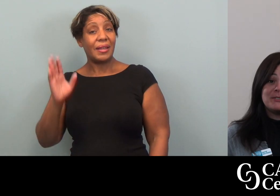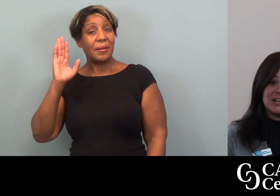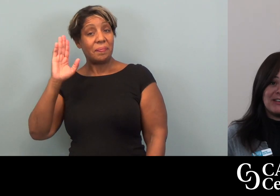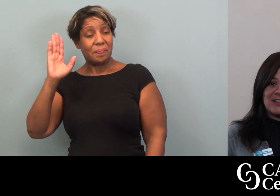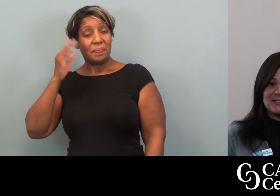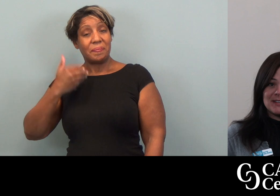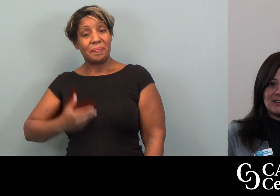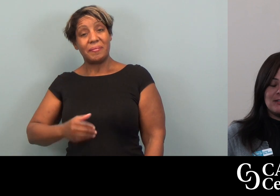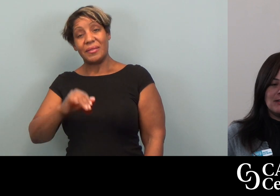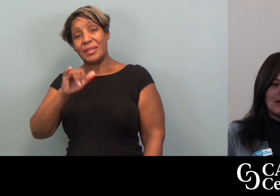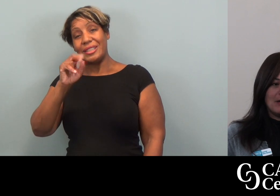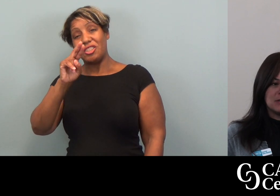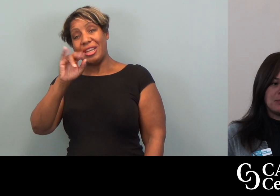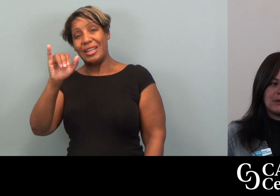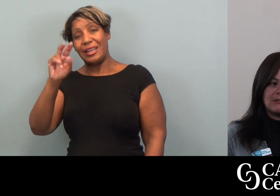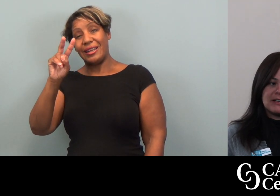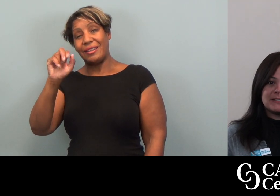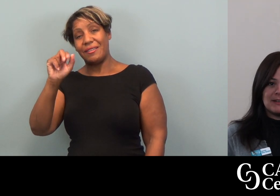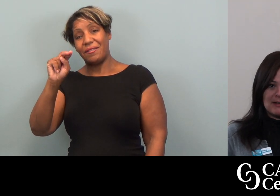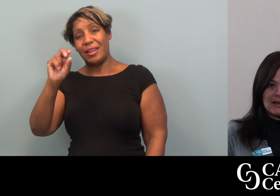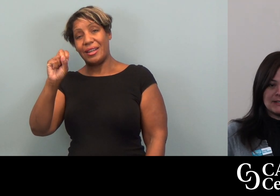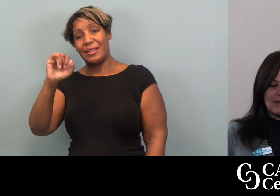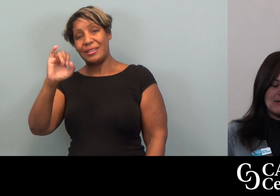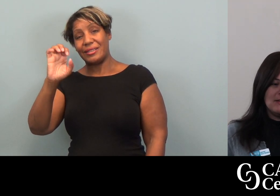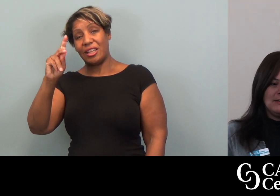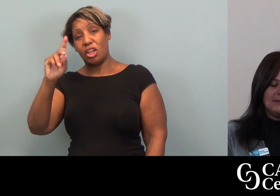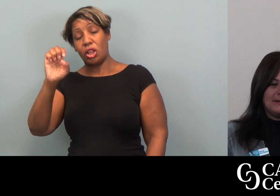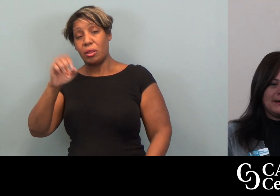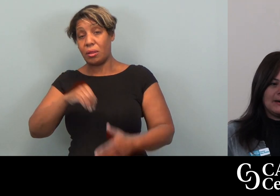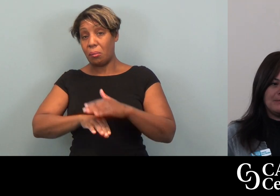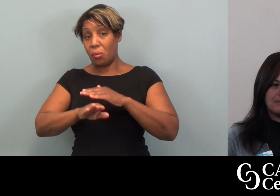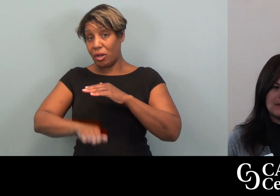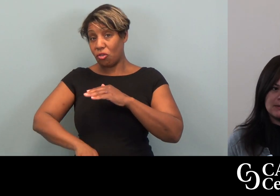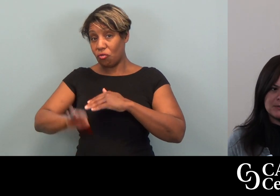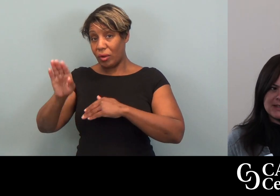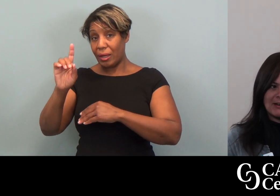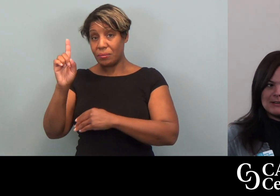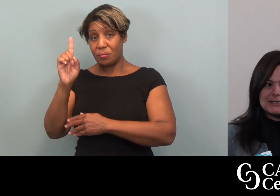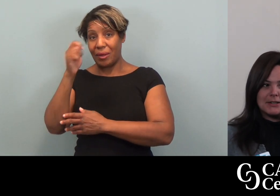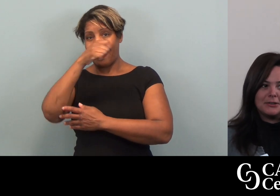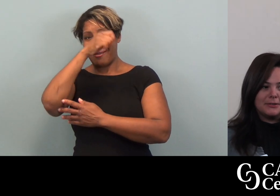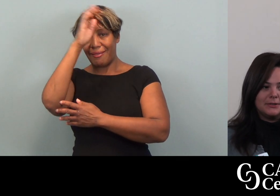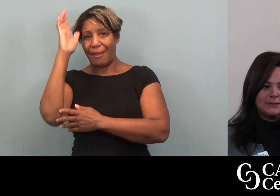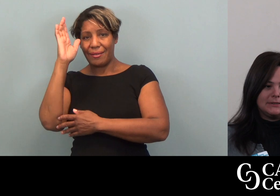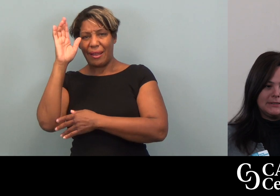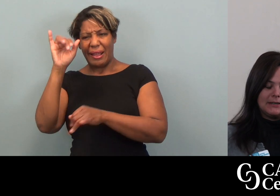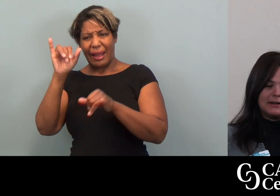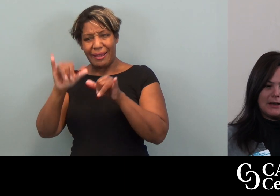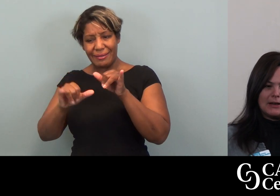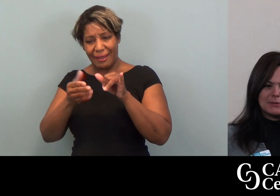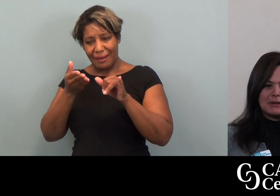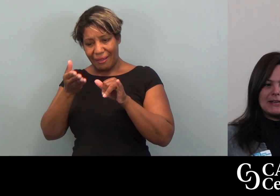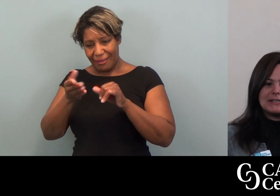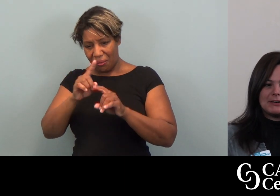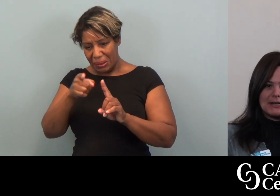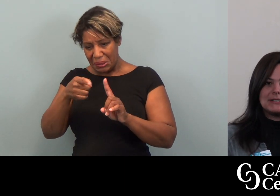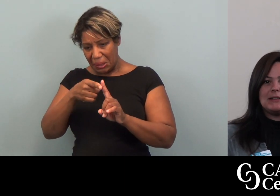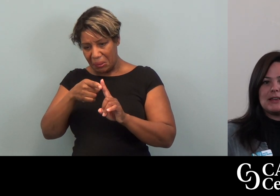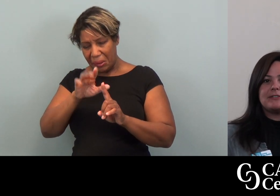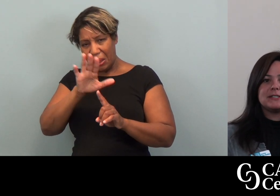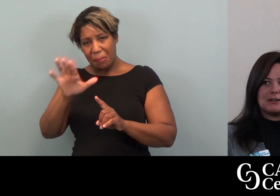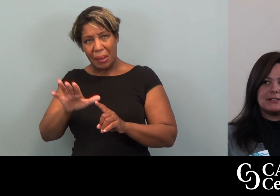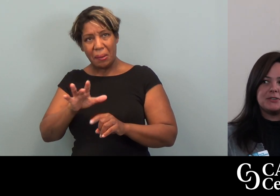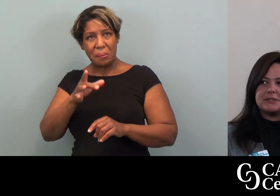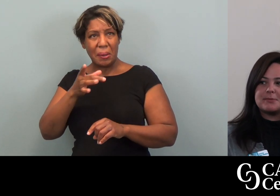My name is Jenny Van Sickle. I was born and raised in Alaska. I was there until I was probably 18 or